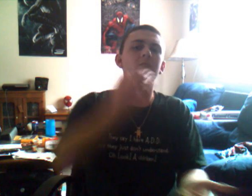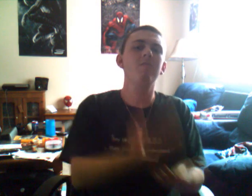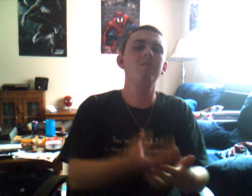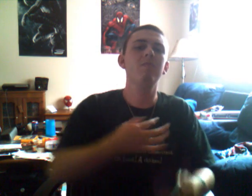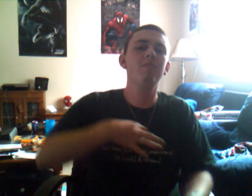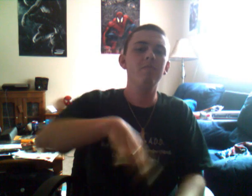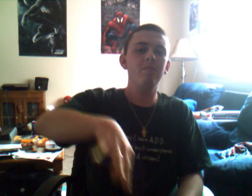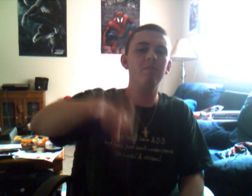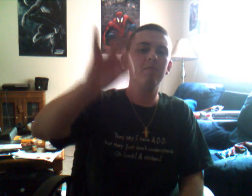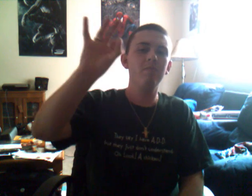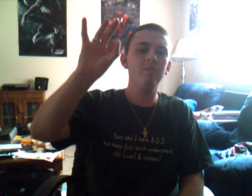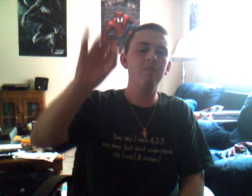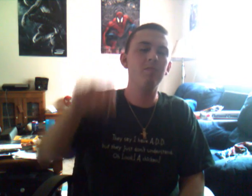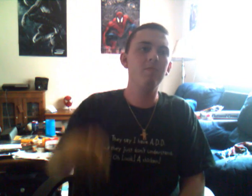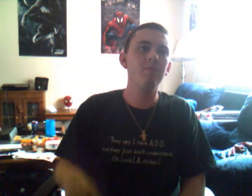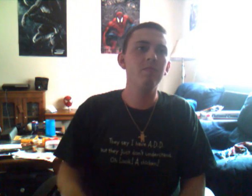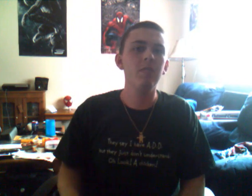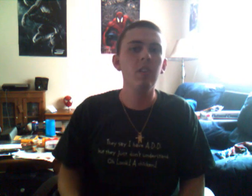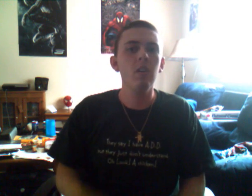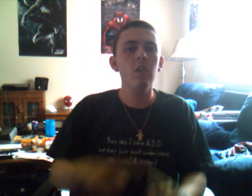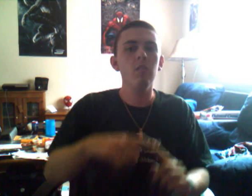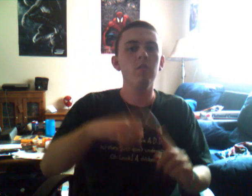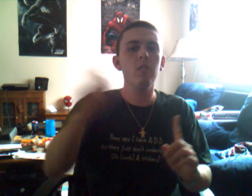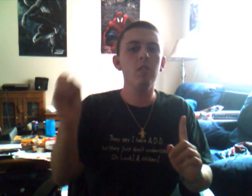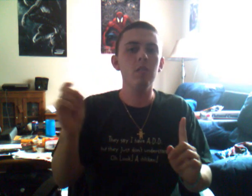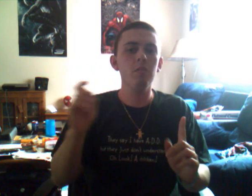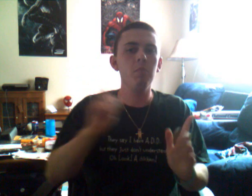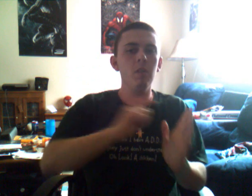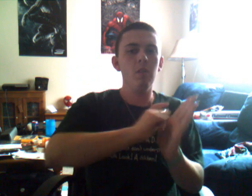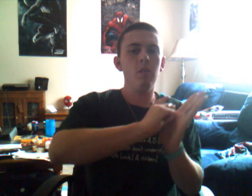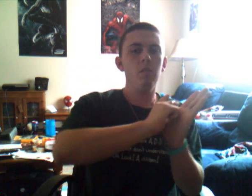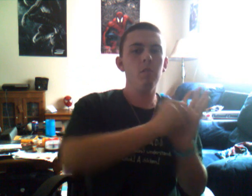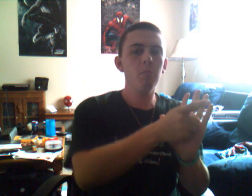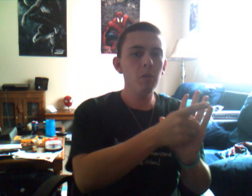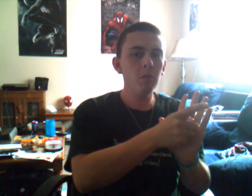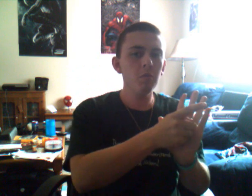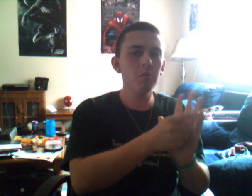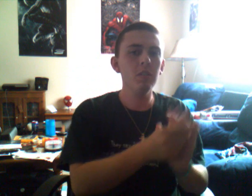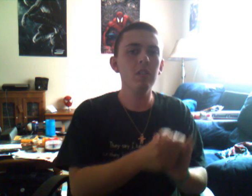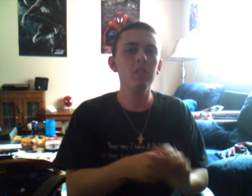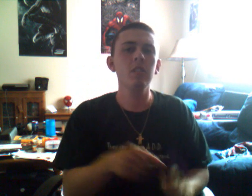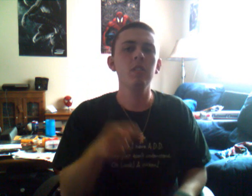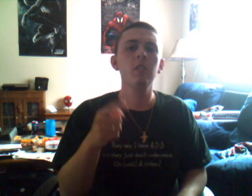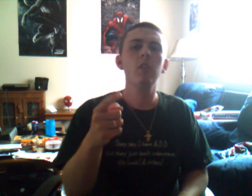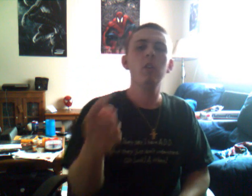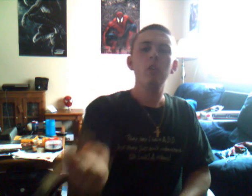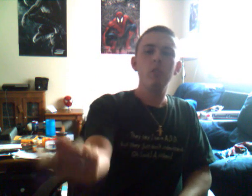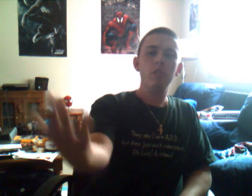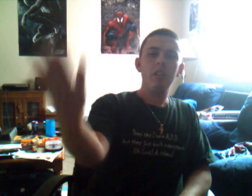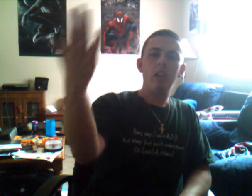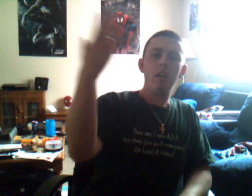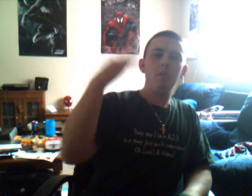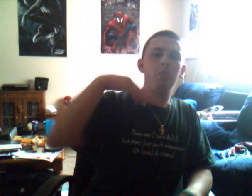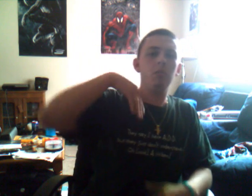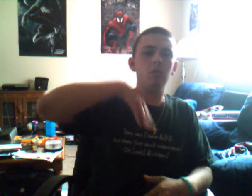Oh, sweet From the moment you came into